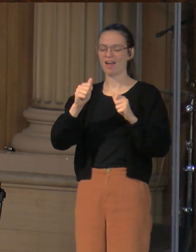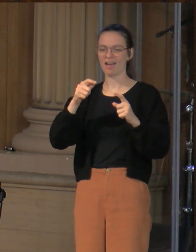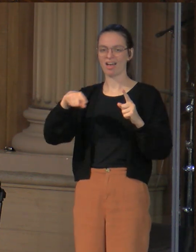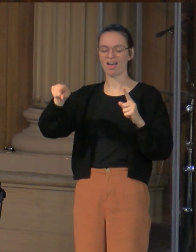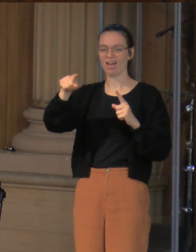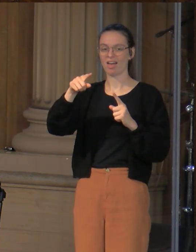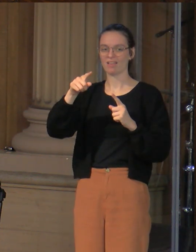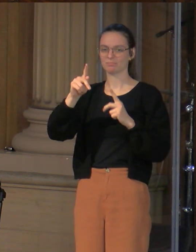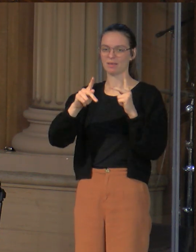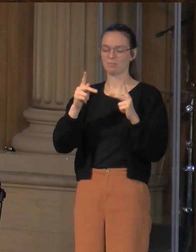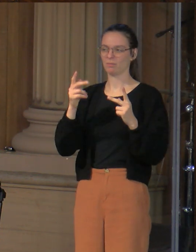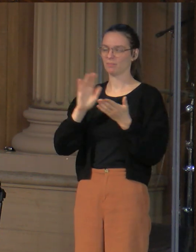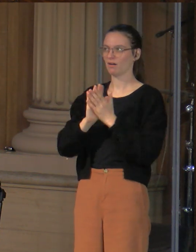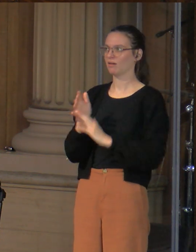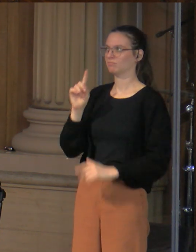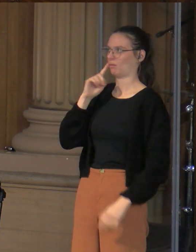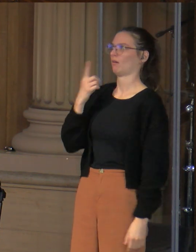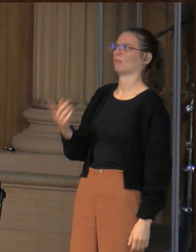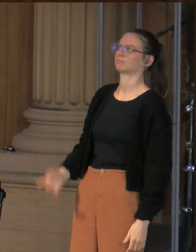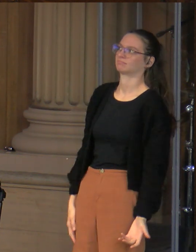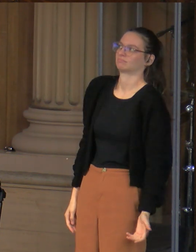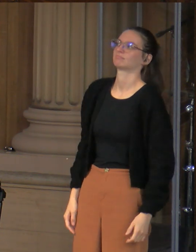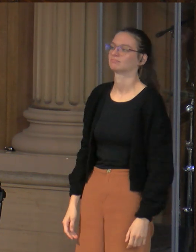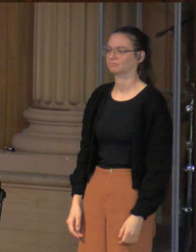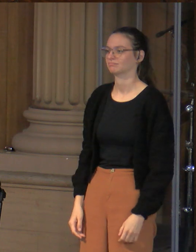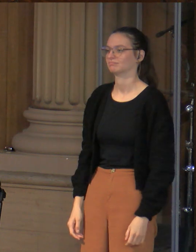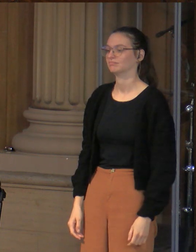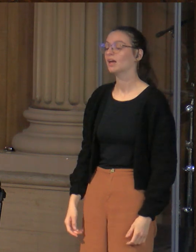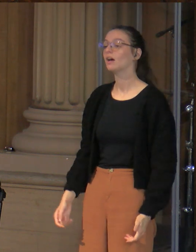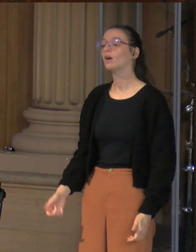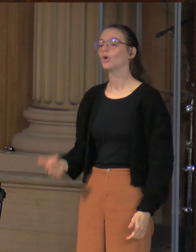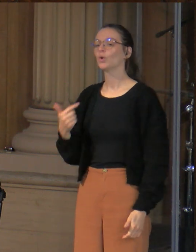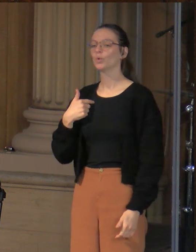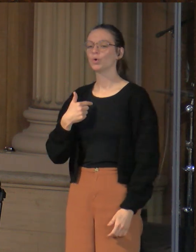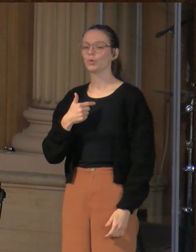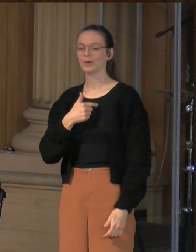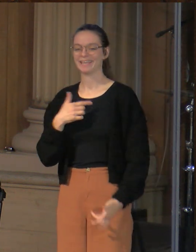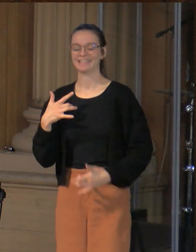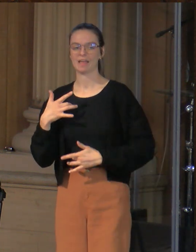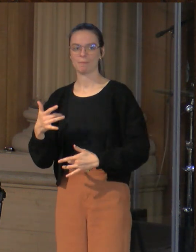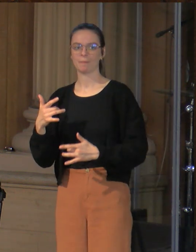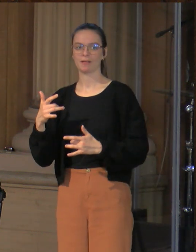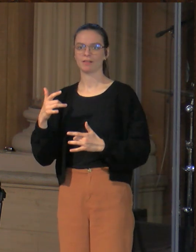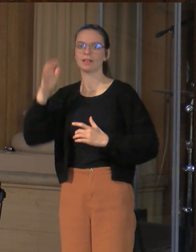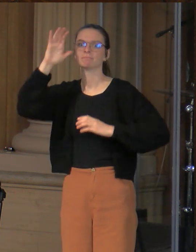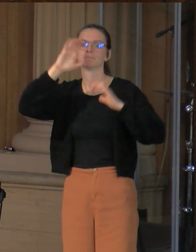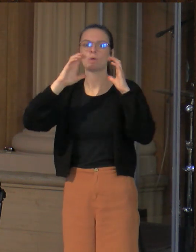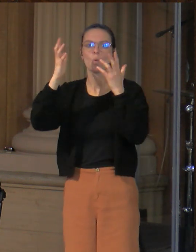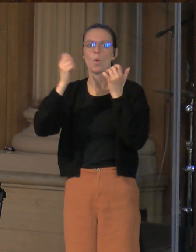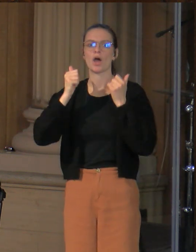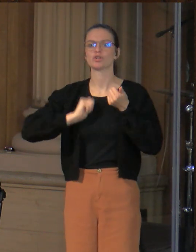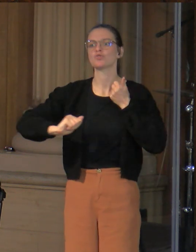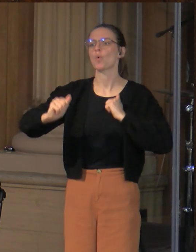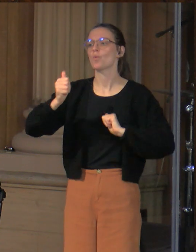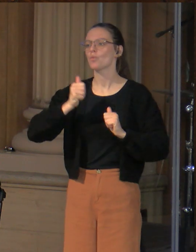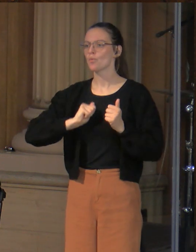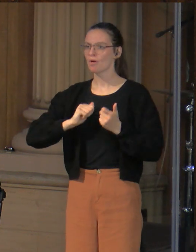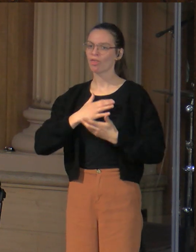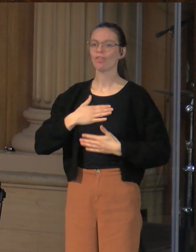them any further. And so we can be very show-seeking people. We can even kind of demand that unless